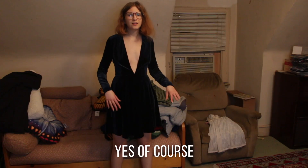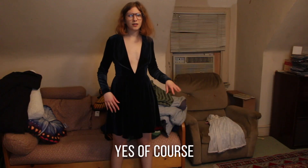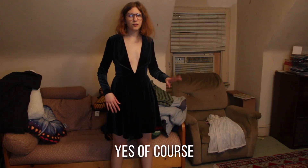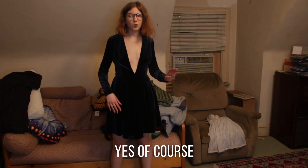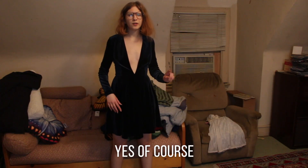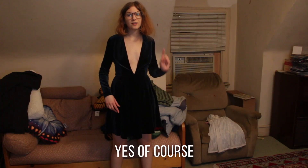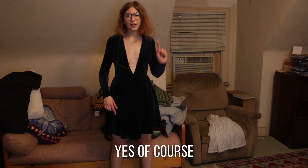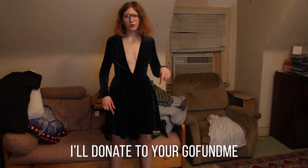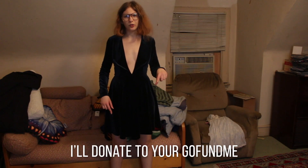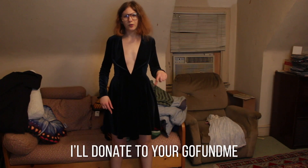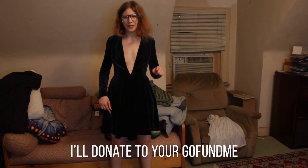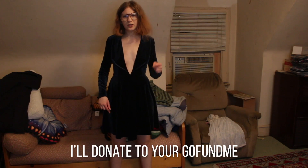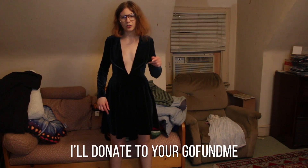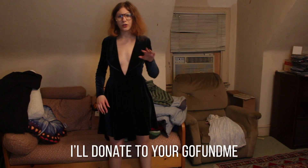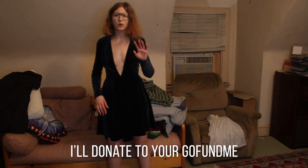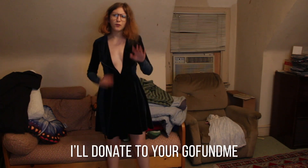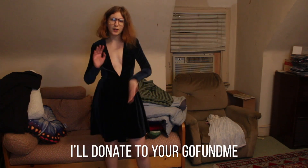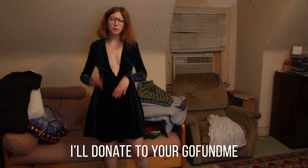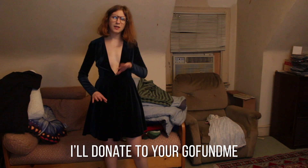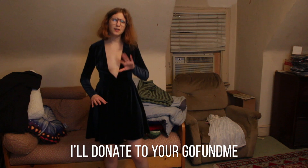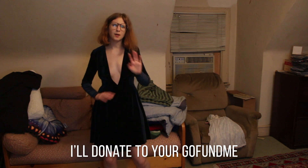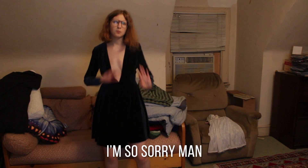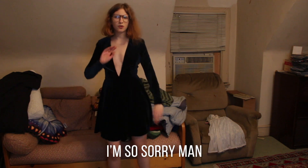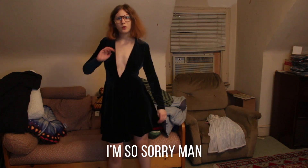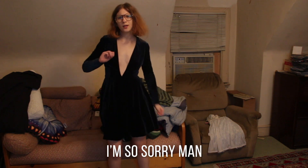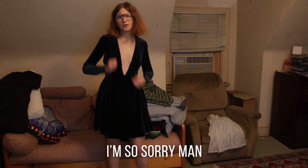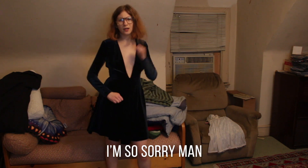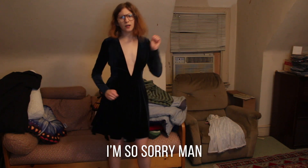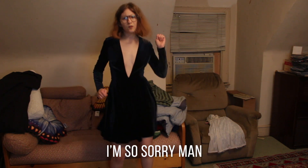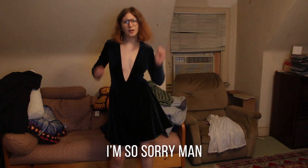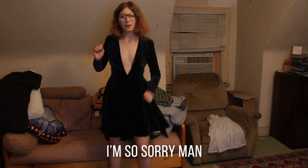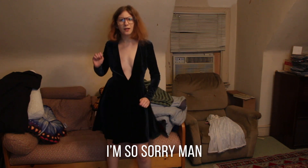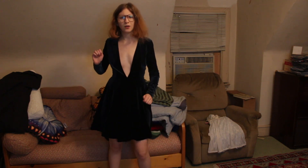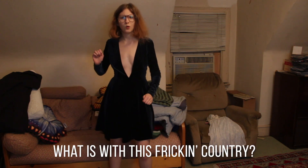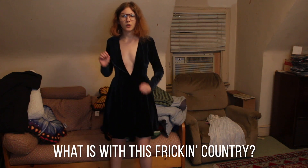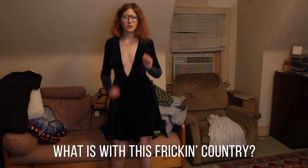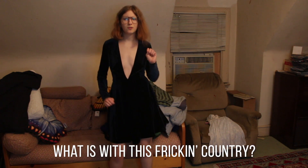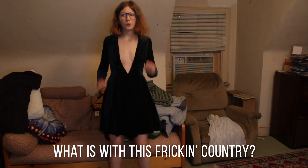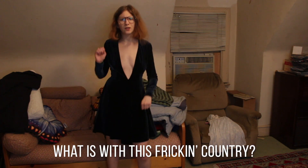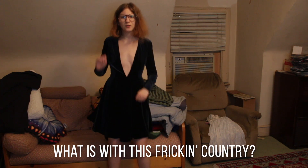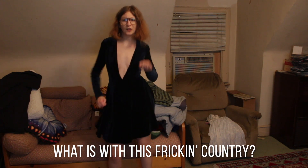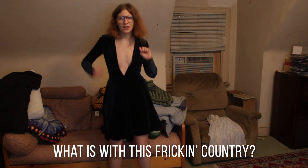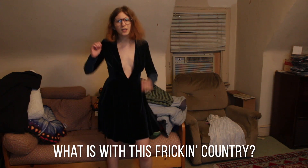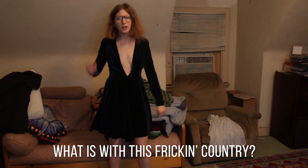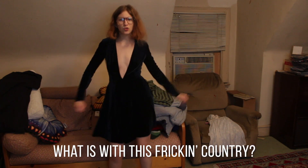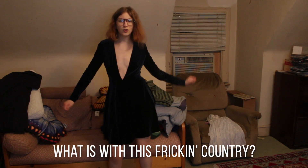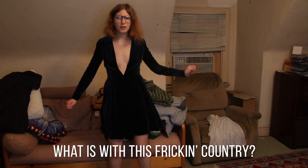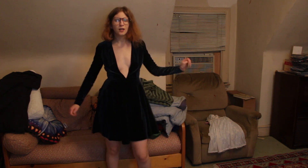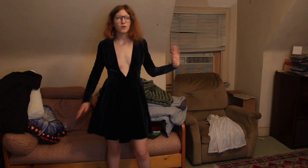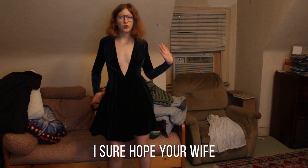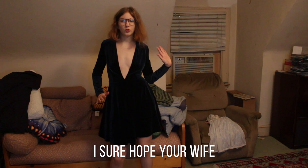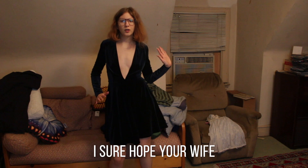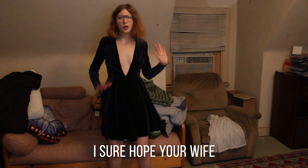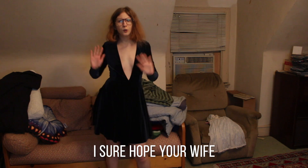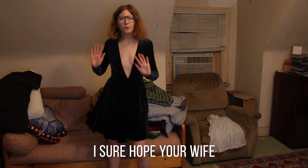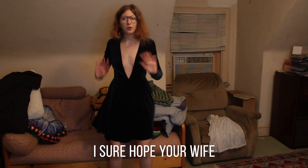Yes, of course, I'll donate to your GoFundMe. I'm so sorry, man. What is with this freaking country?